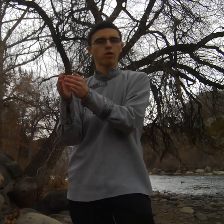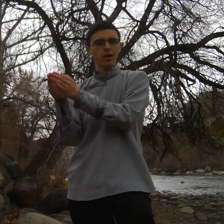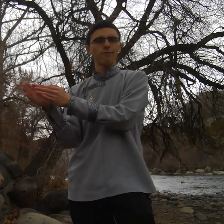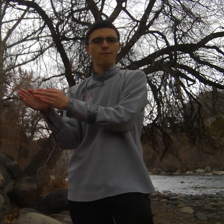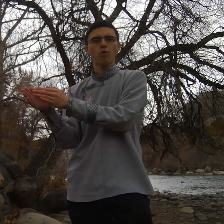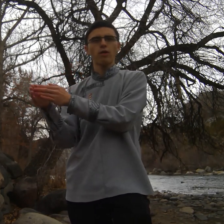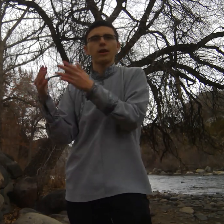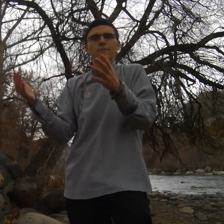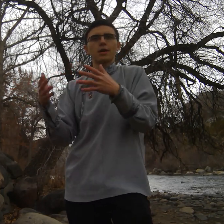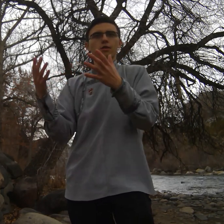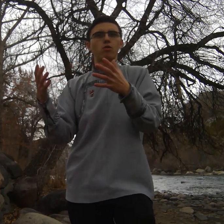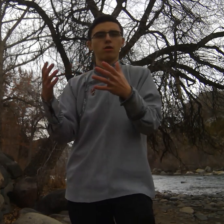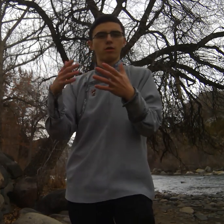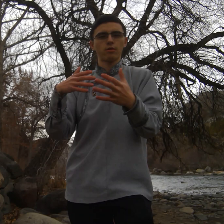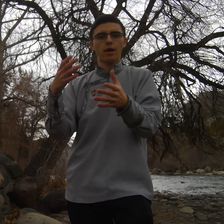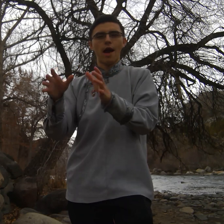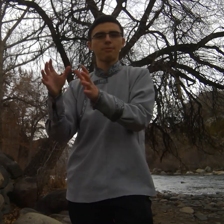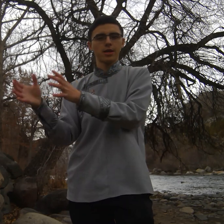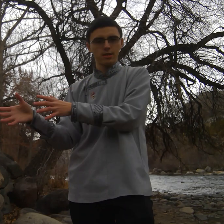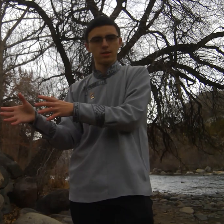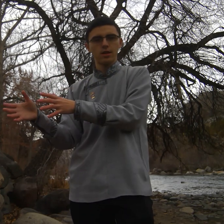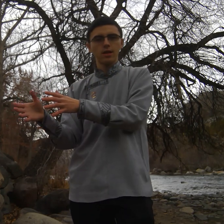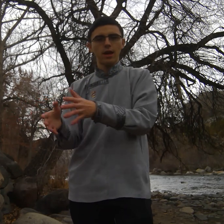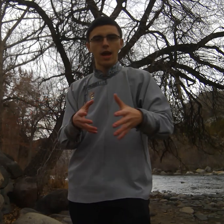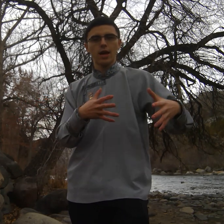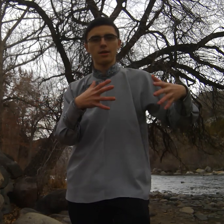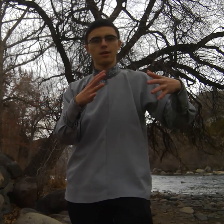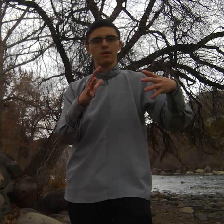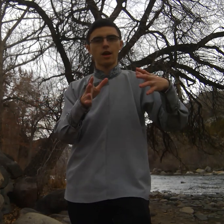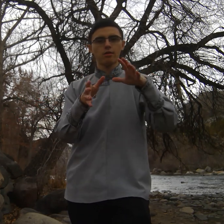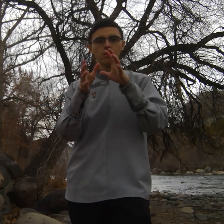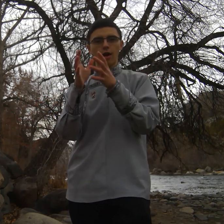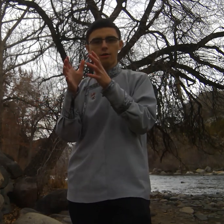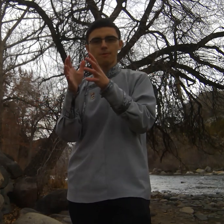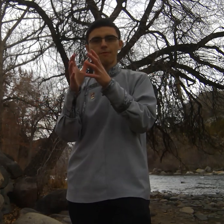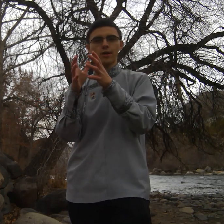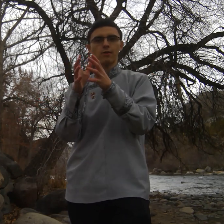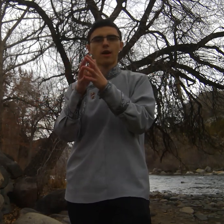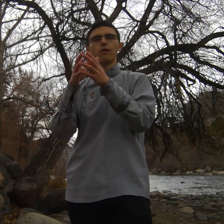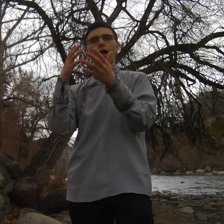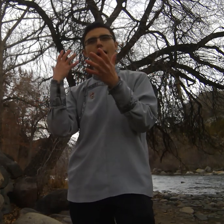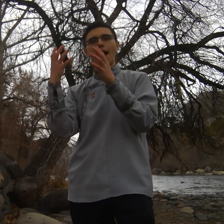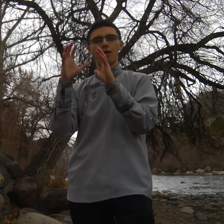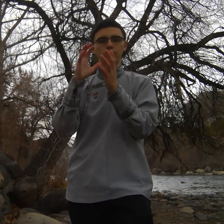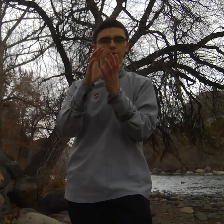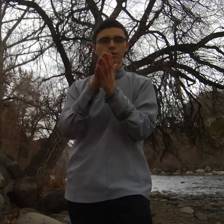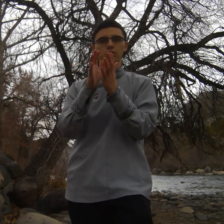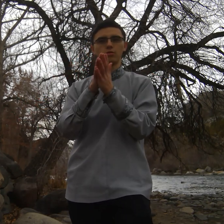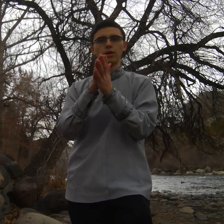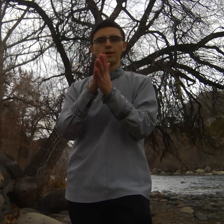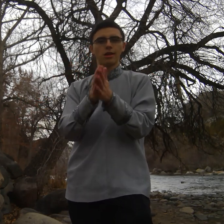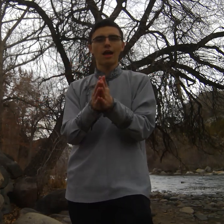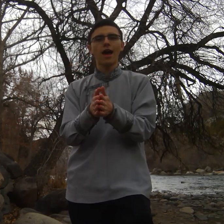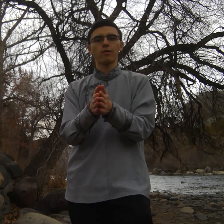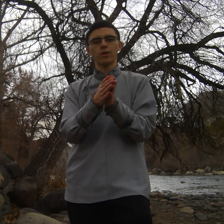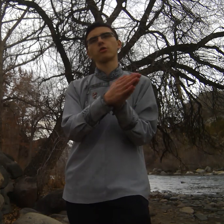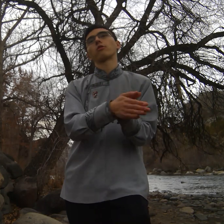looking for in a Peace Corps applicants and they also help you figure out how to decide whether your